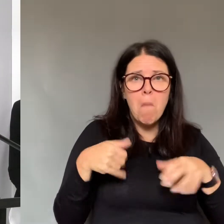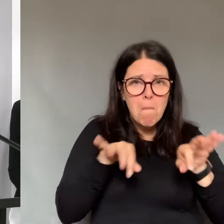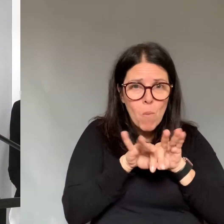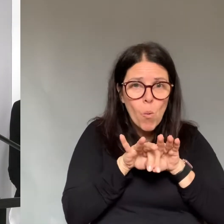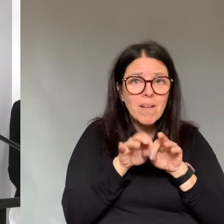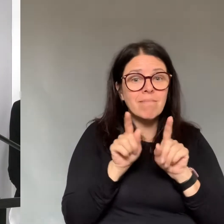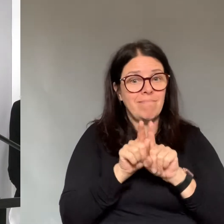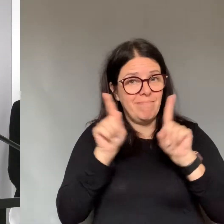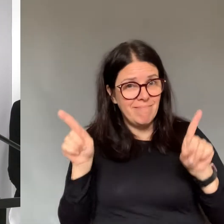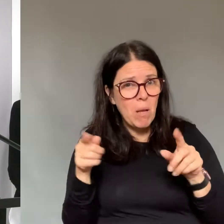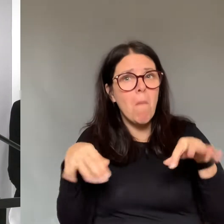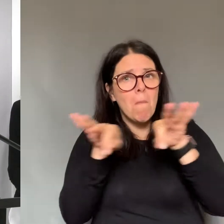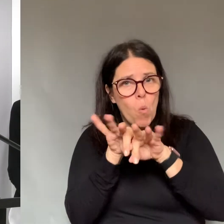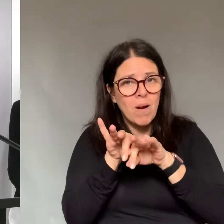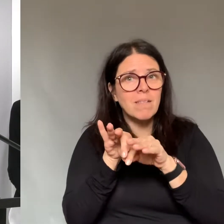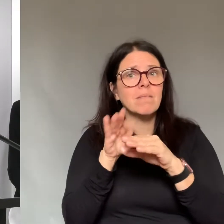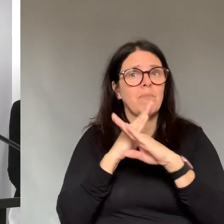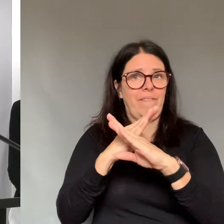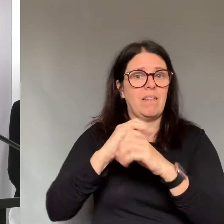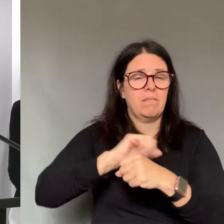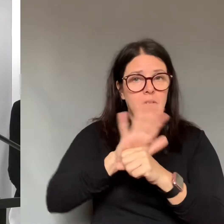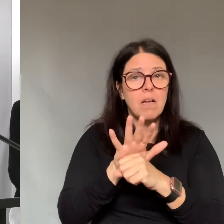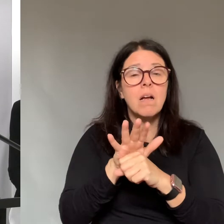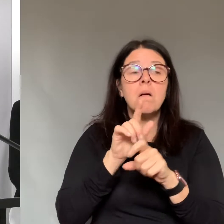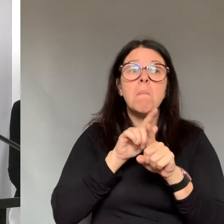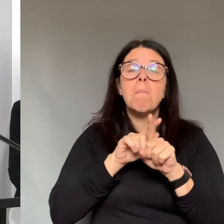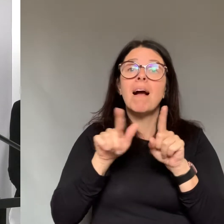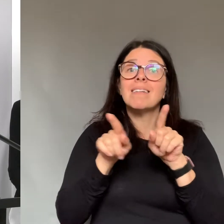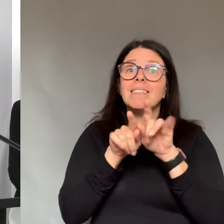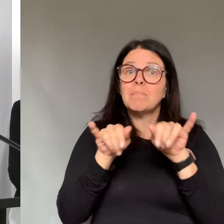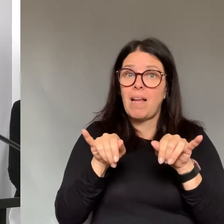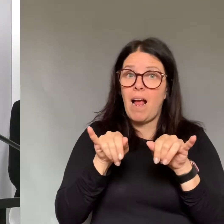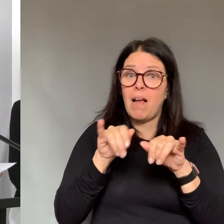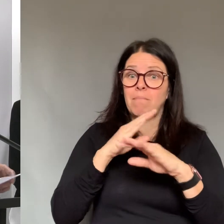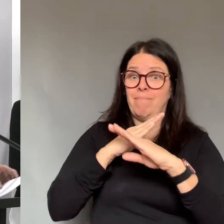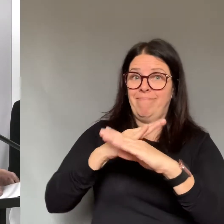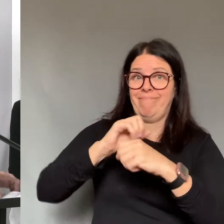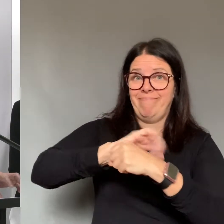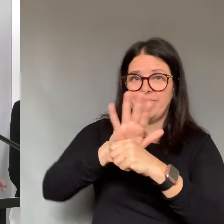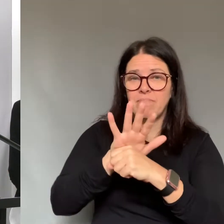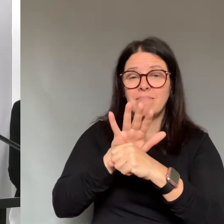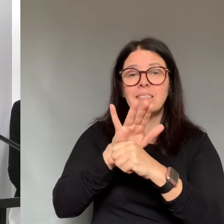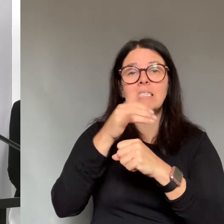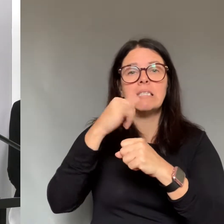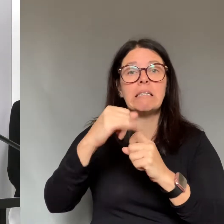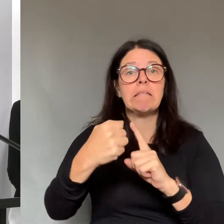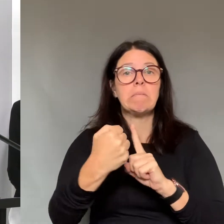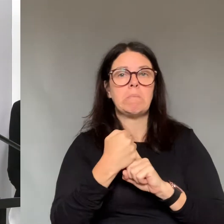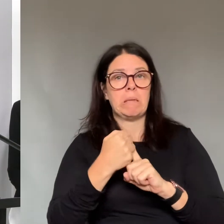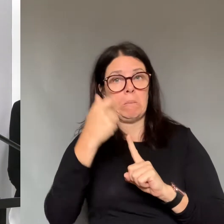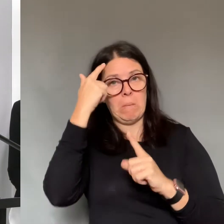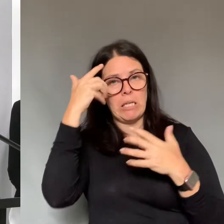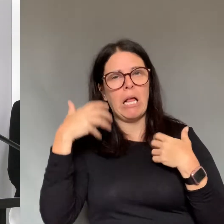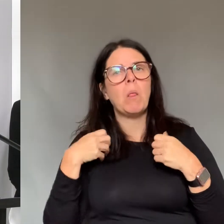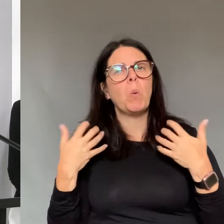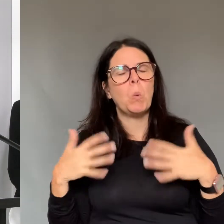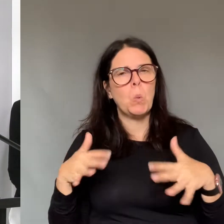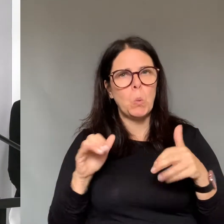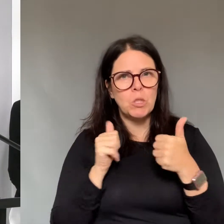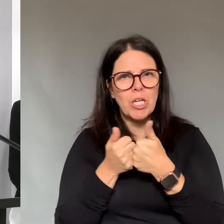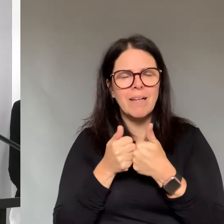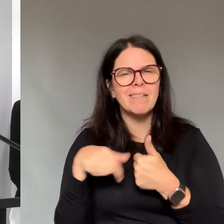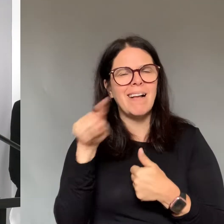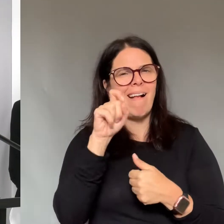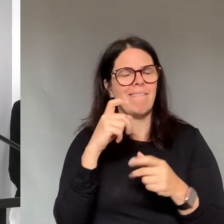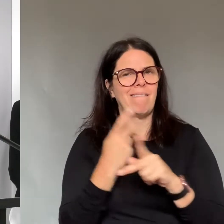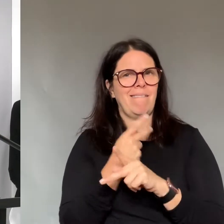incredibly important for our mental health. If you can bike or run outside, it is great. Please make sure you are maintaining your physical distancing when you